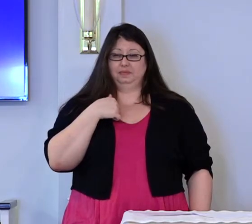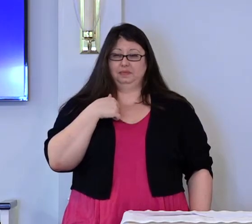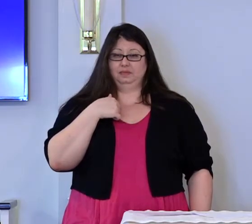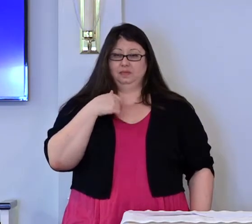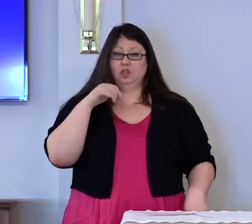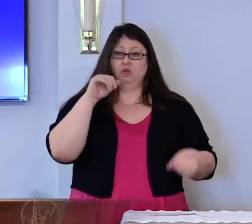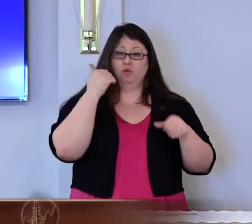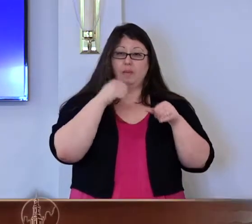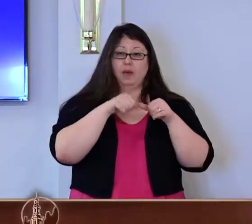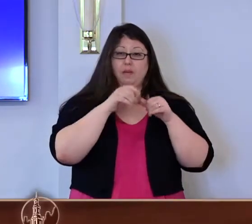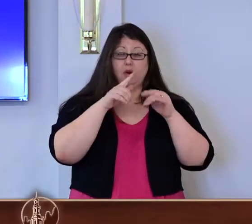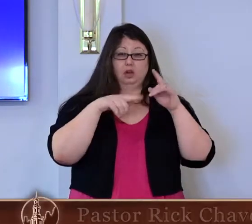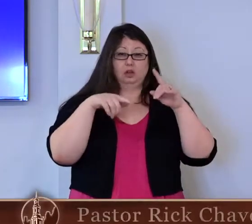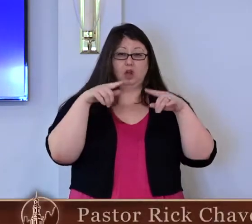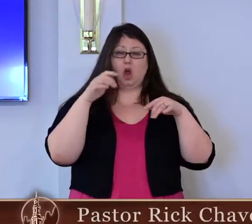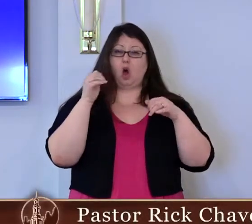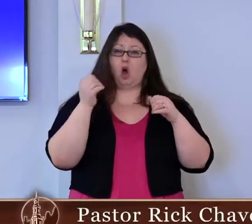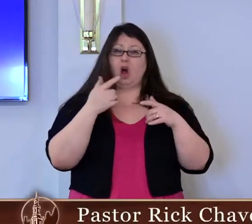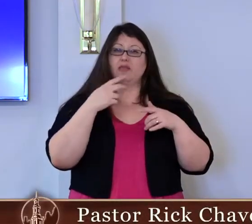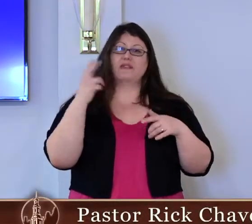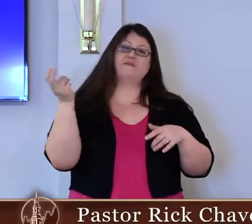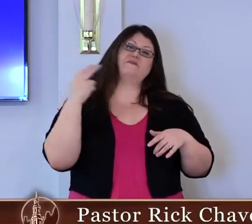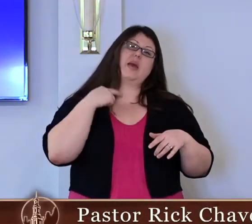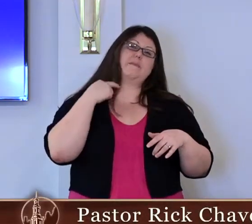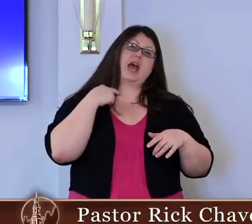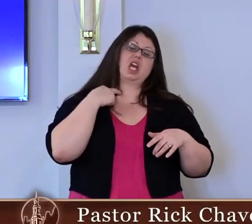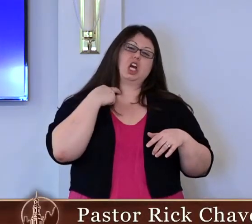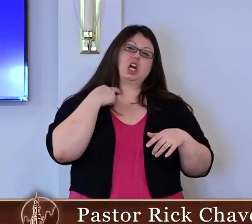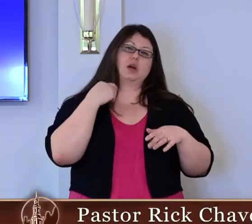Remember all the vampire movies?